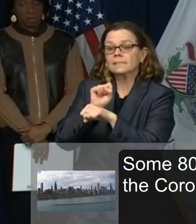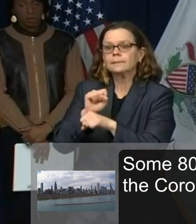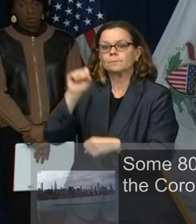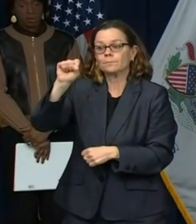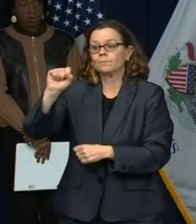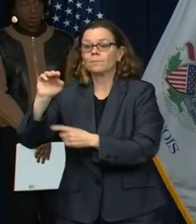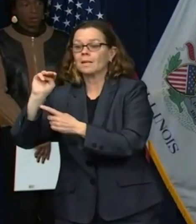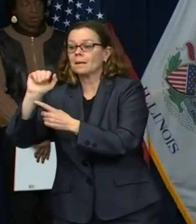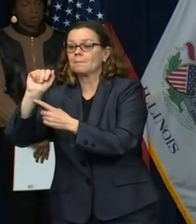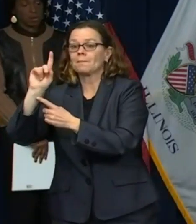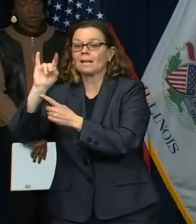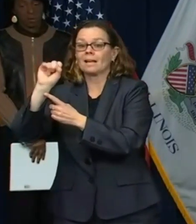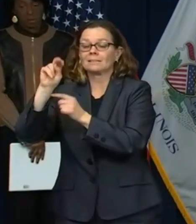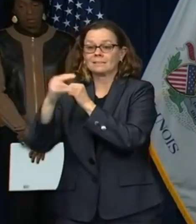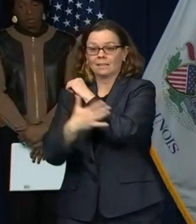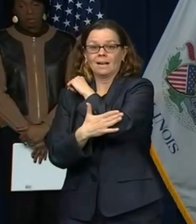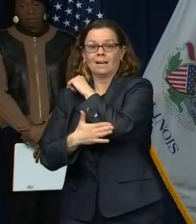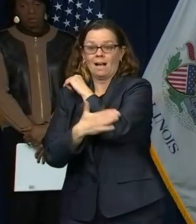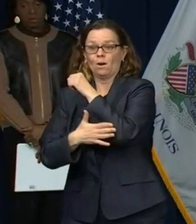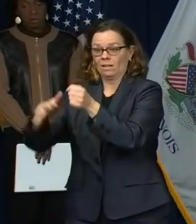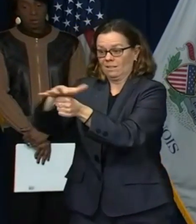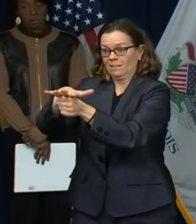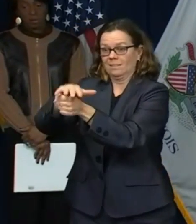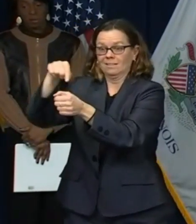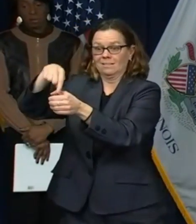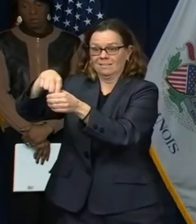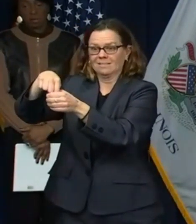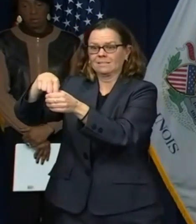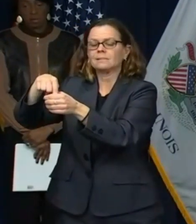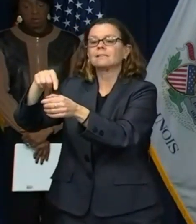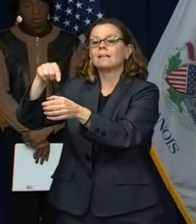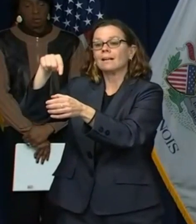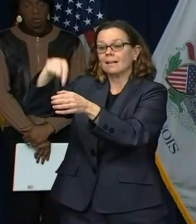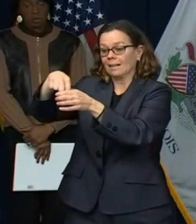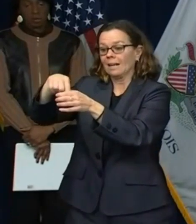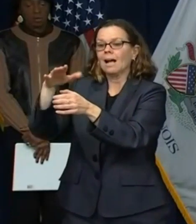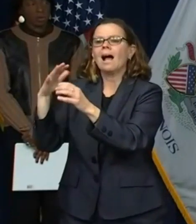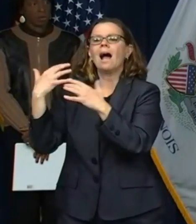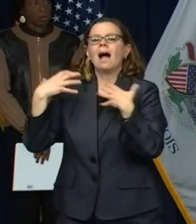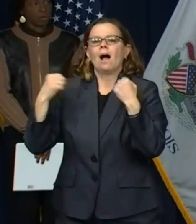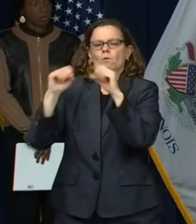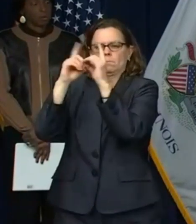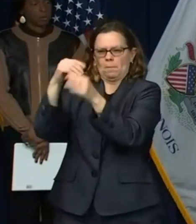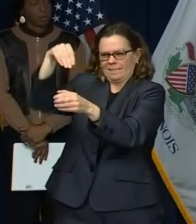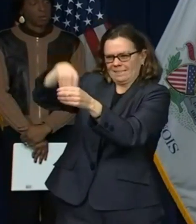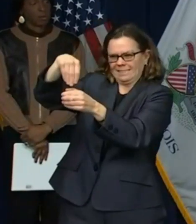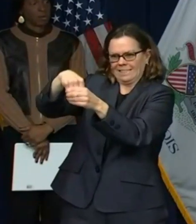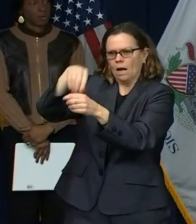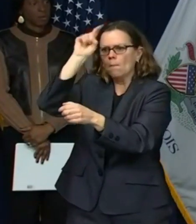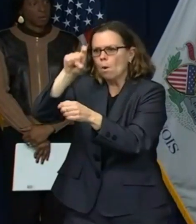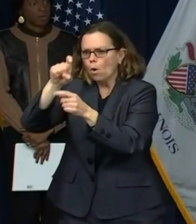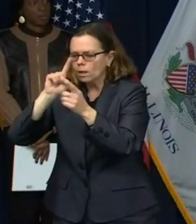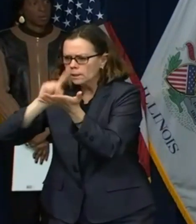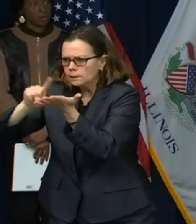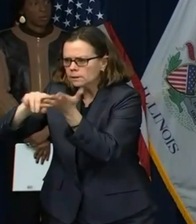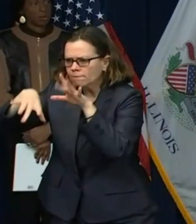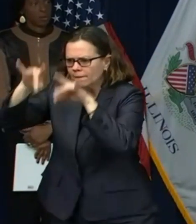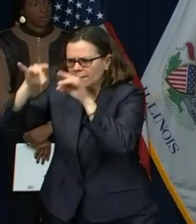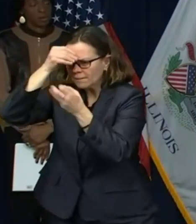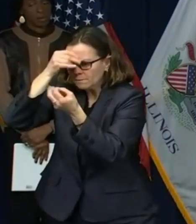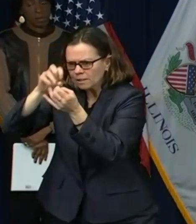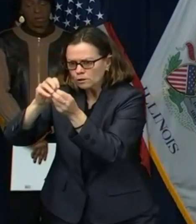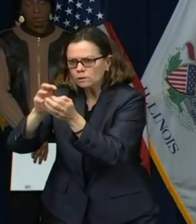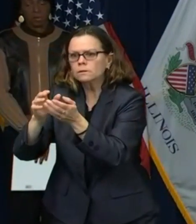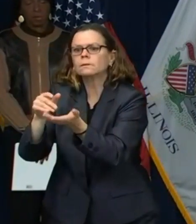Public Health is responsible for gathering information, reporting that information. The local nursing home is the first line of